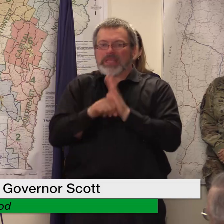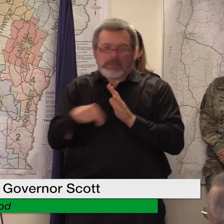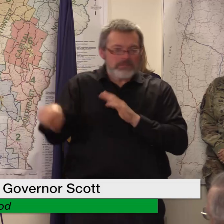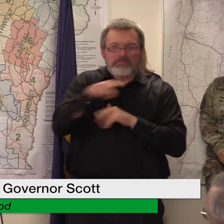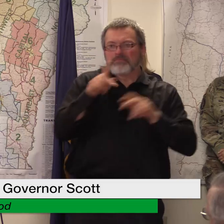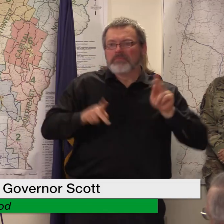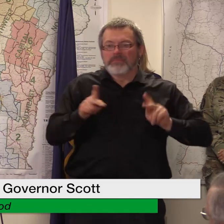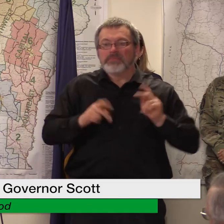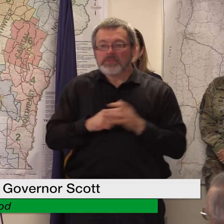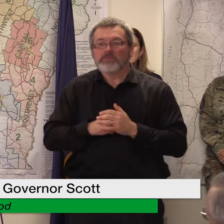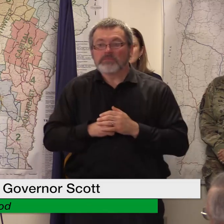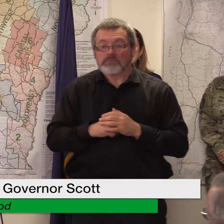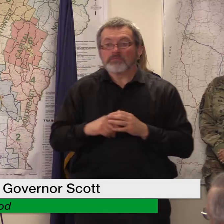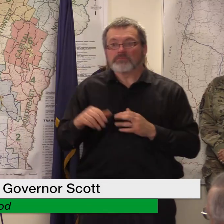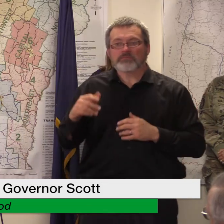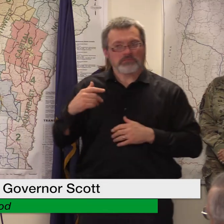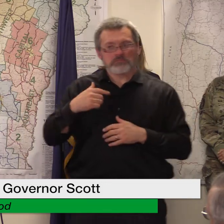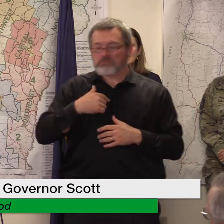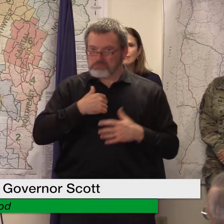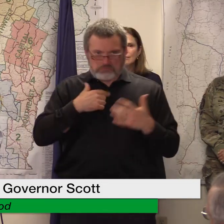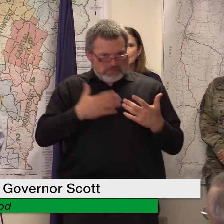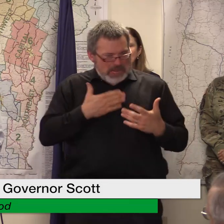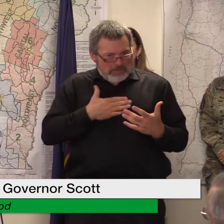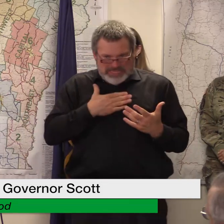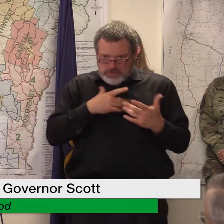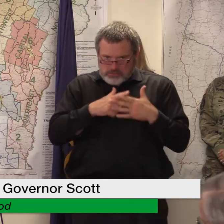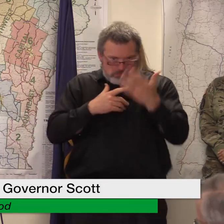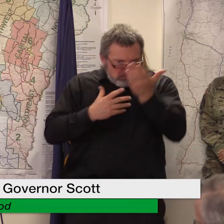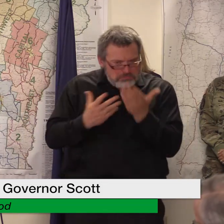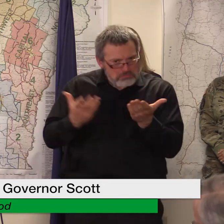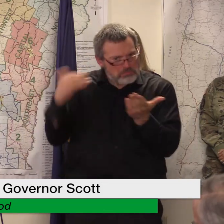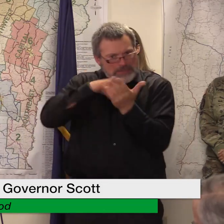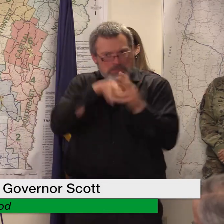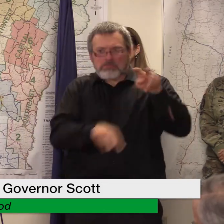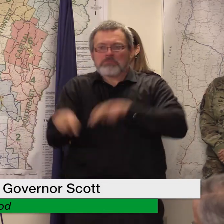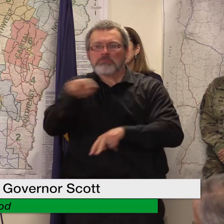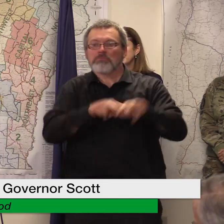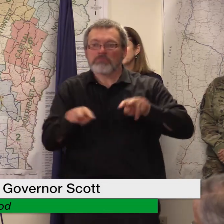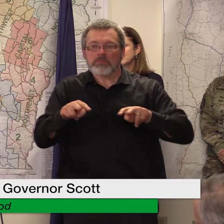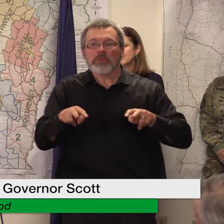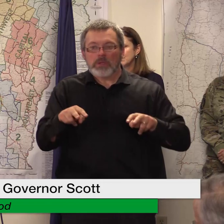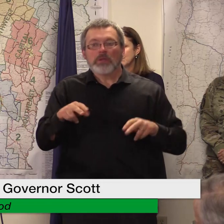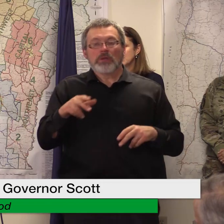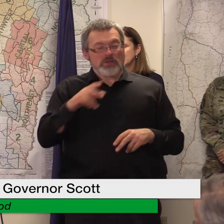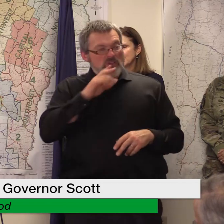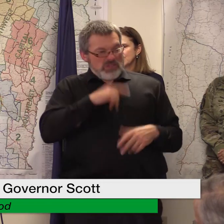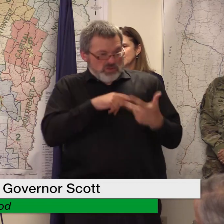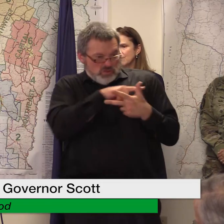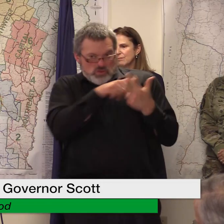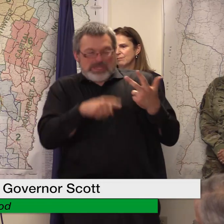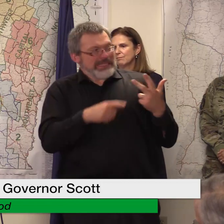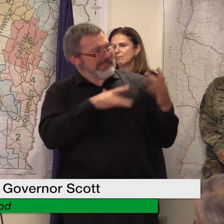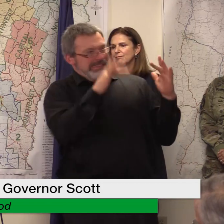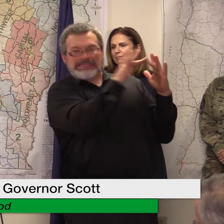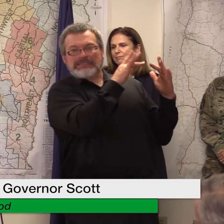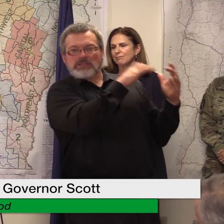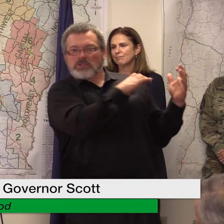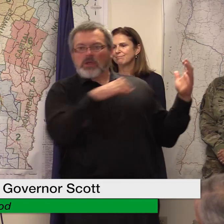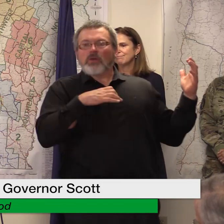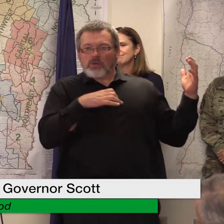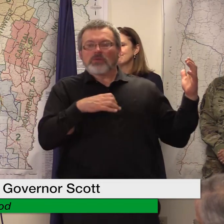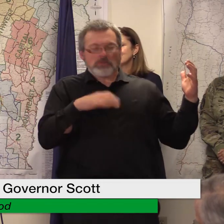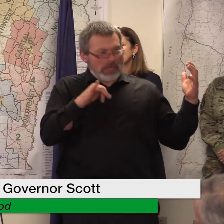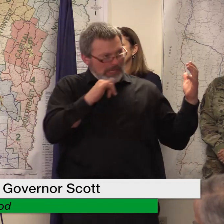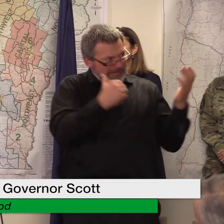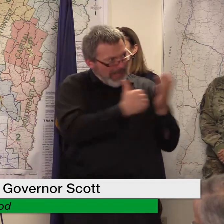it but uh but we're putting a lot of stock in our congressional delegation uh obviously they're influential uh in dc